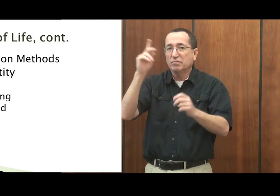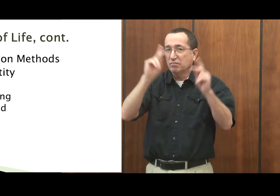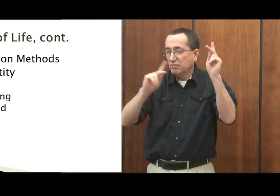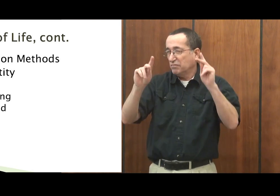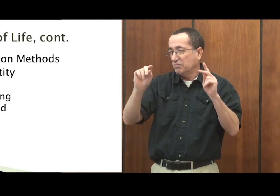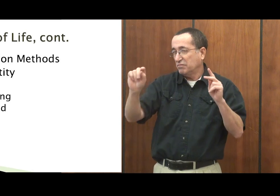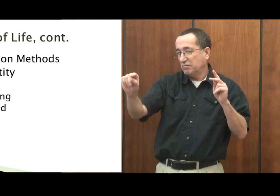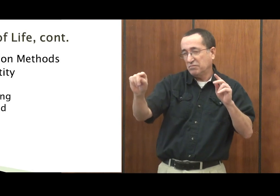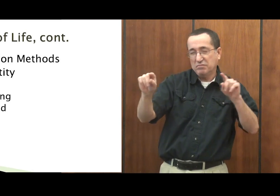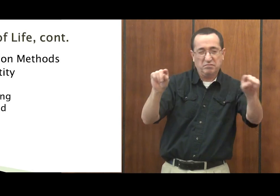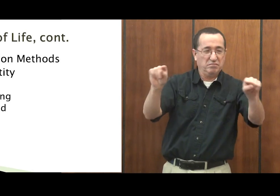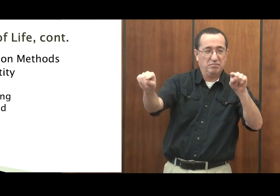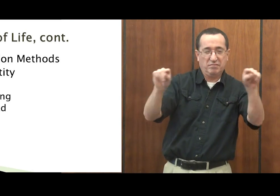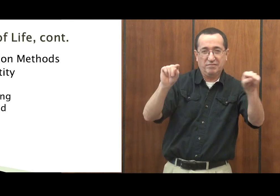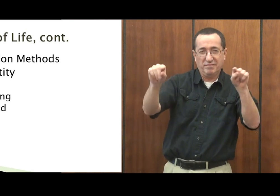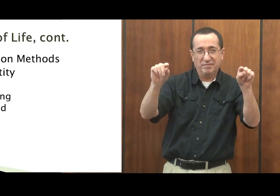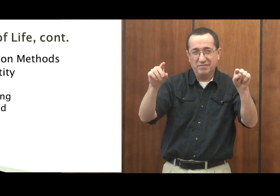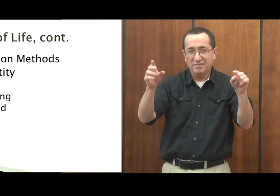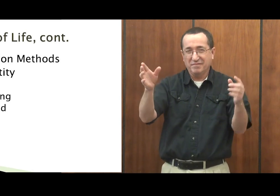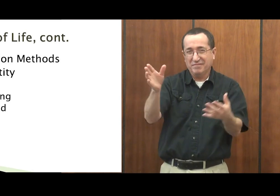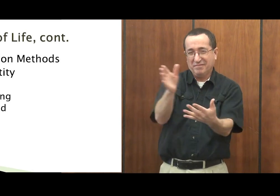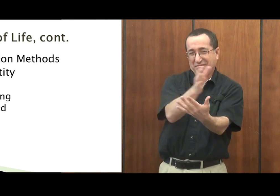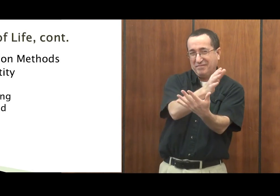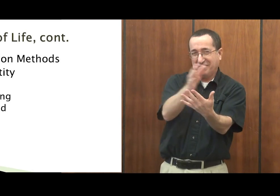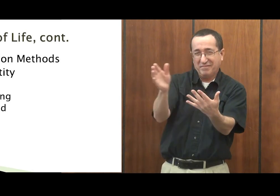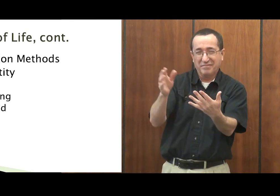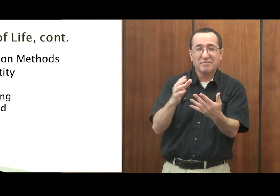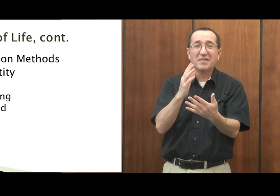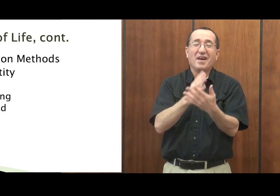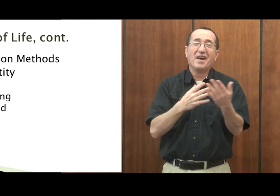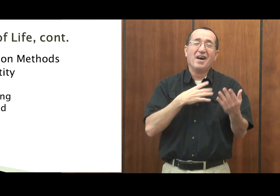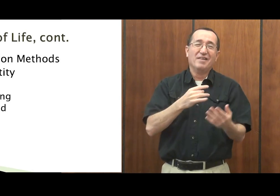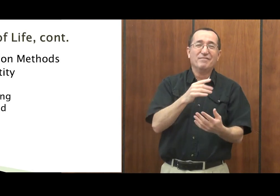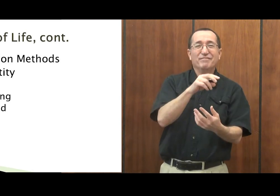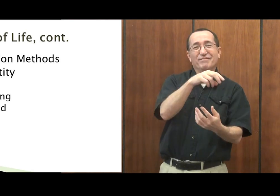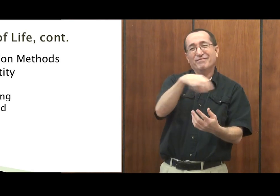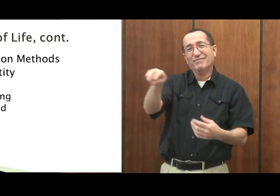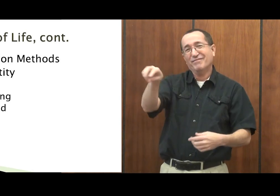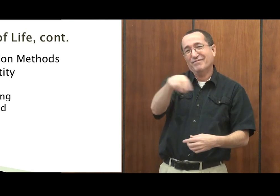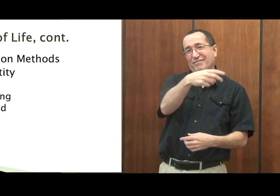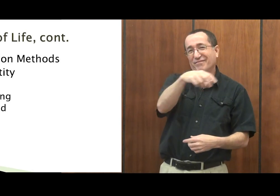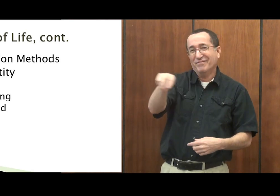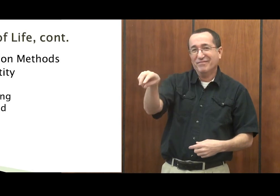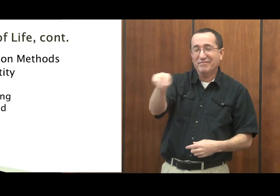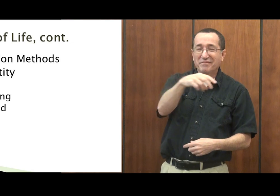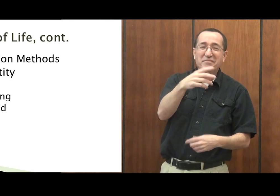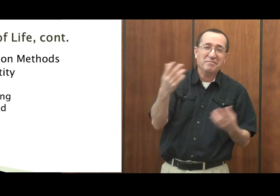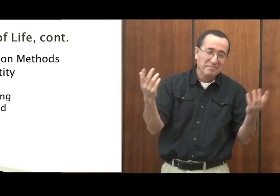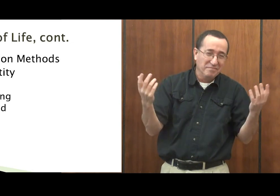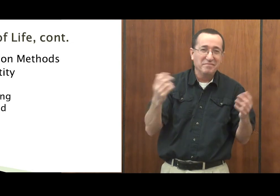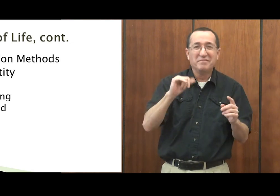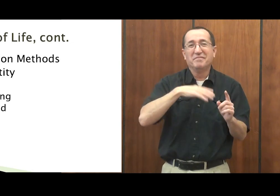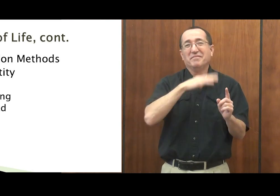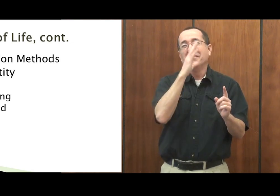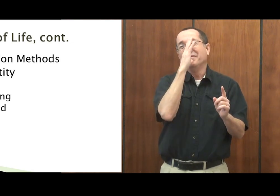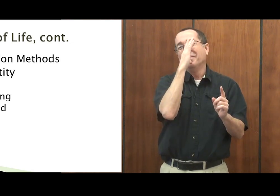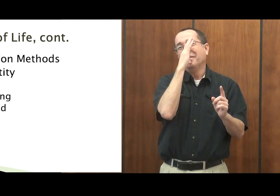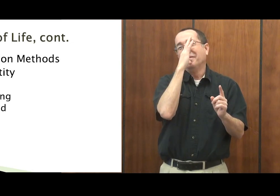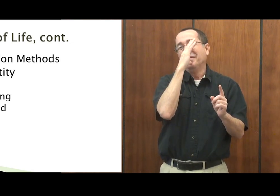They don't follow the norms and cultures of the deaf people who are the capital D deafs. Some people are very